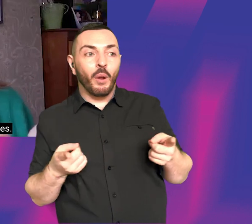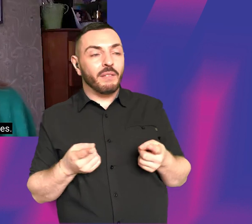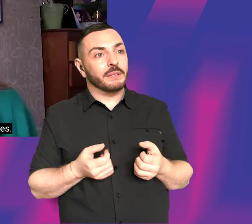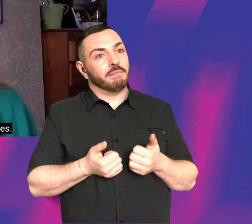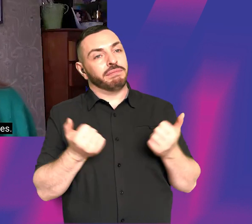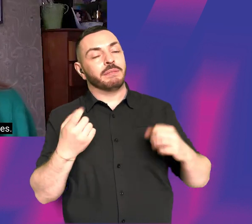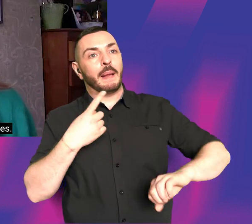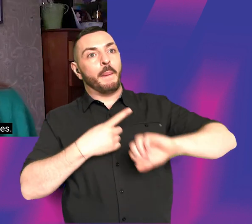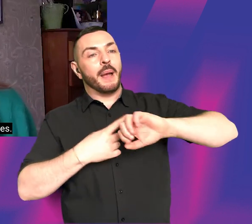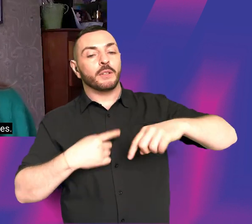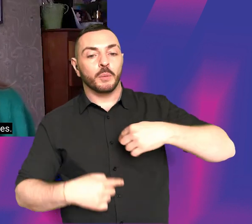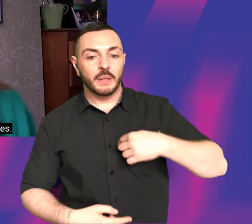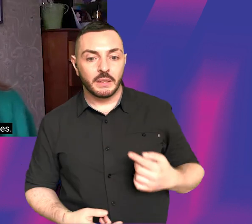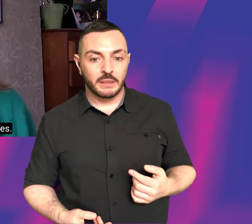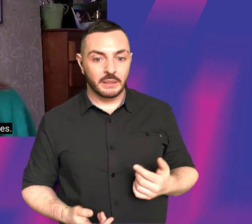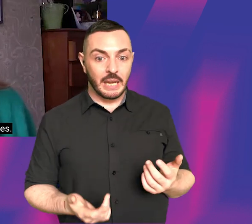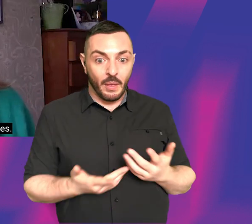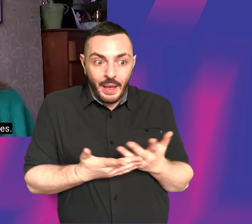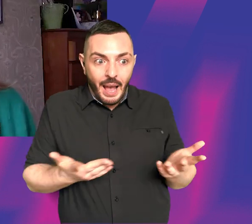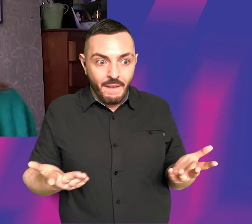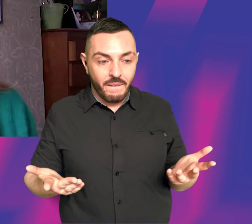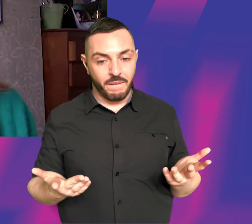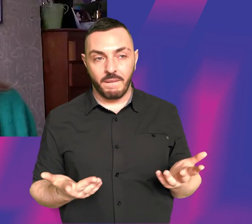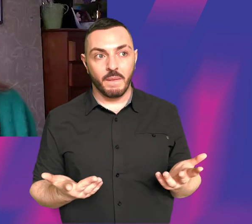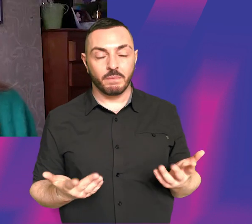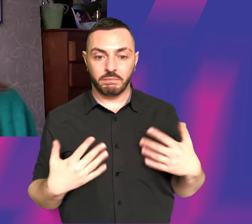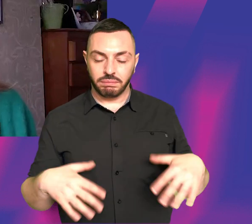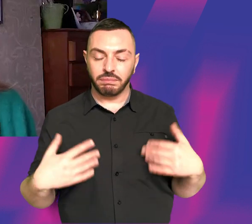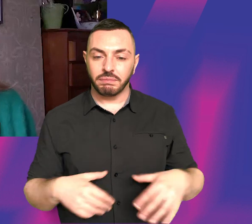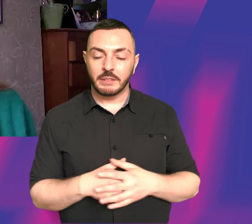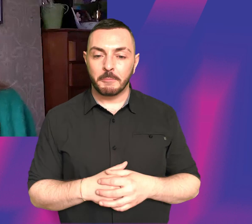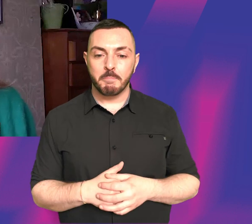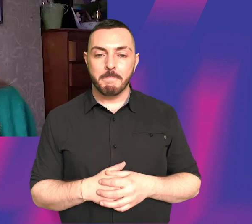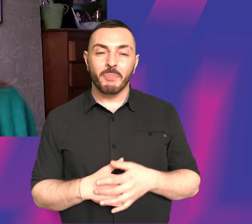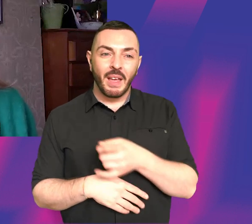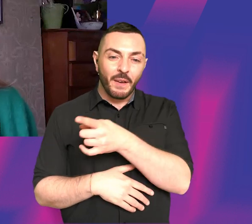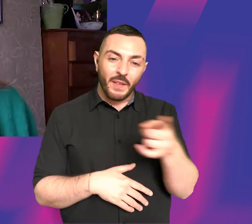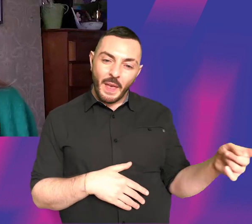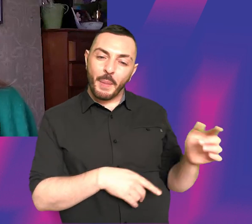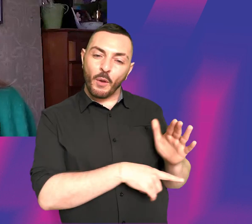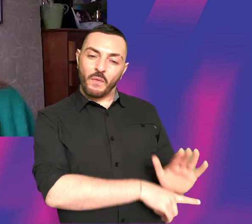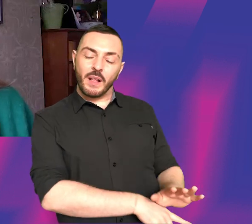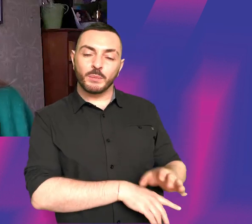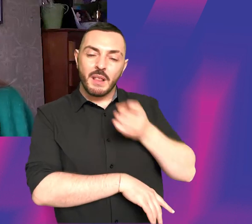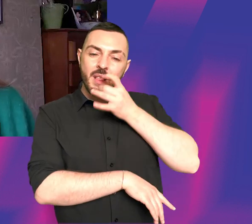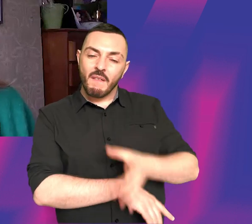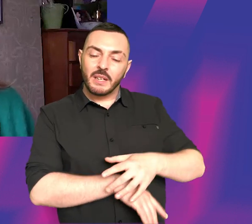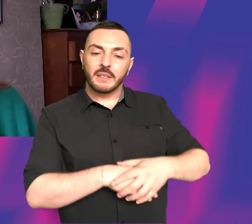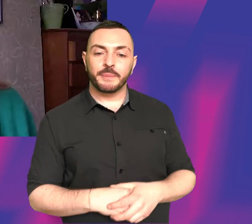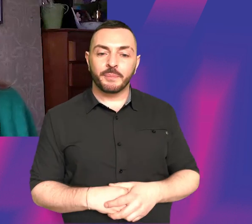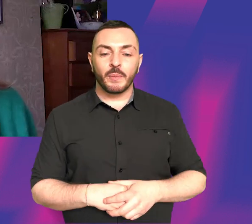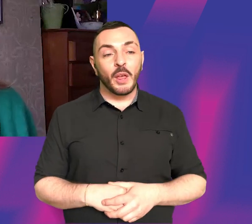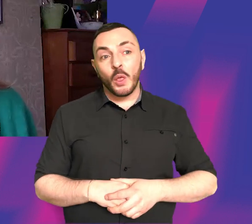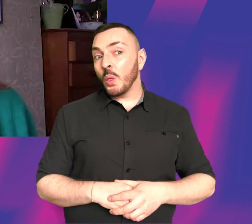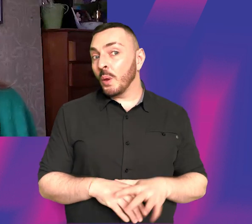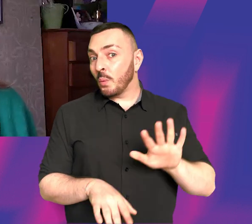all have really dramatic scores. And I feel like for them, the effects